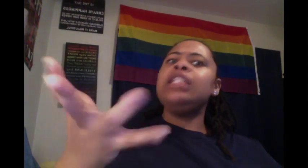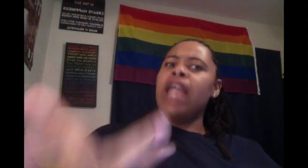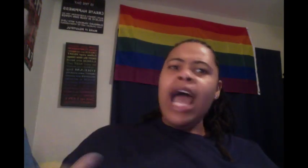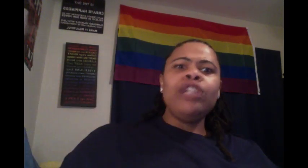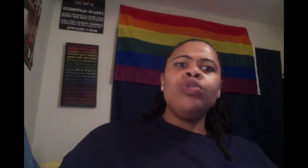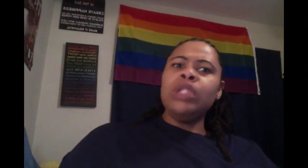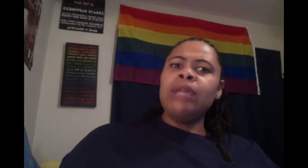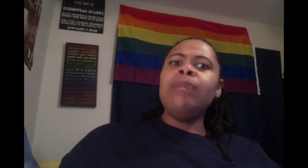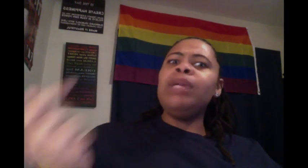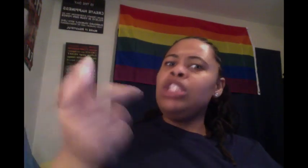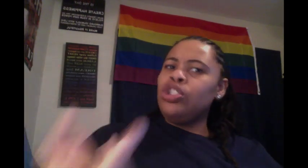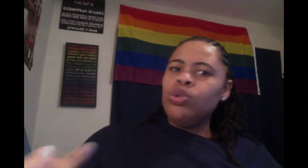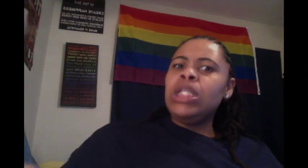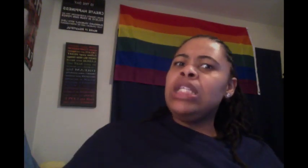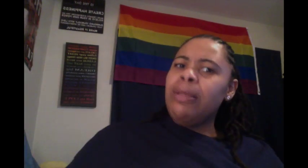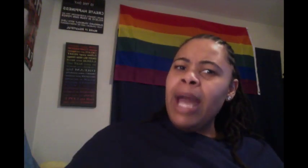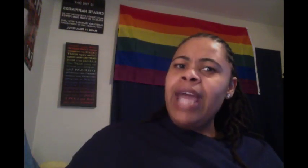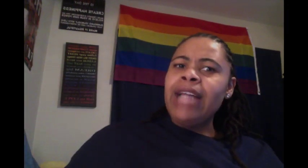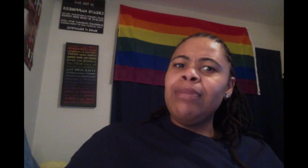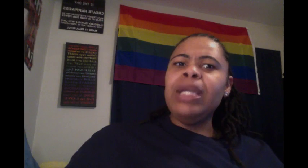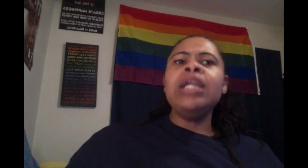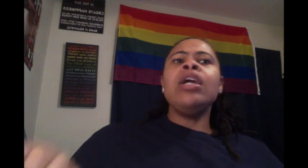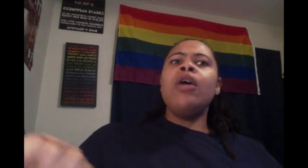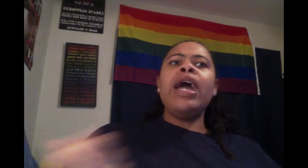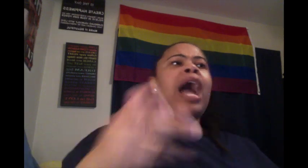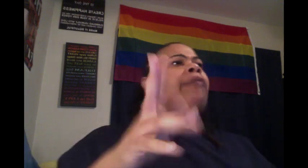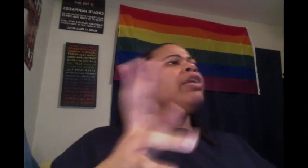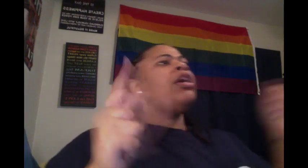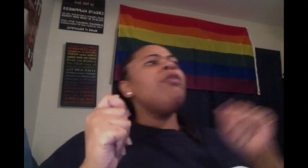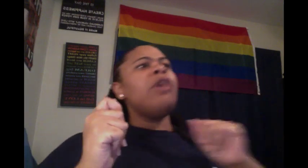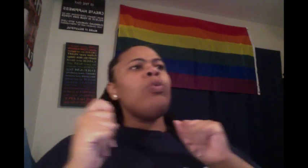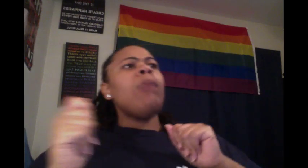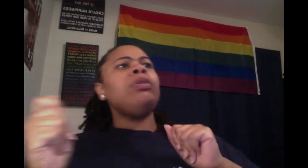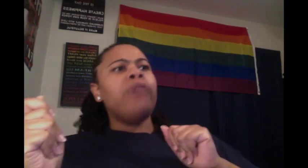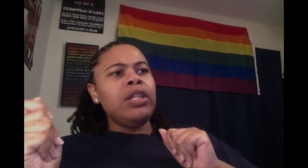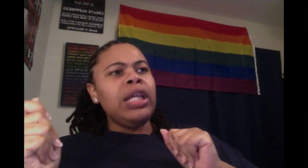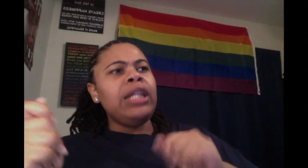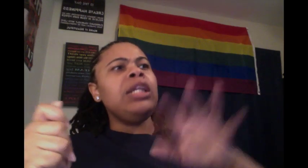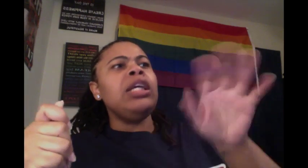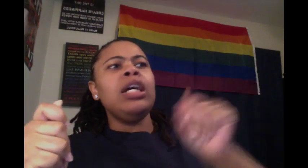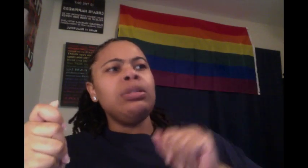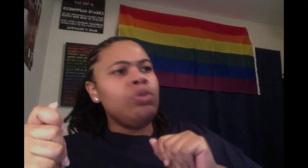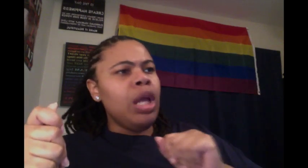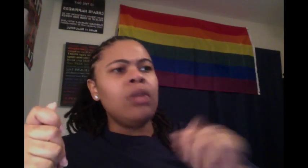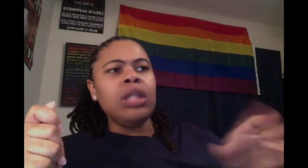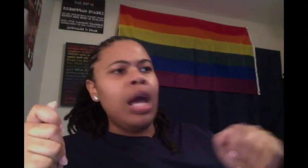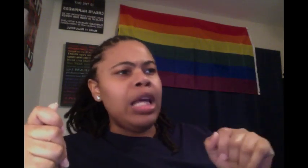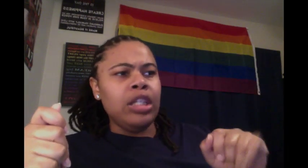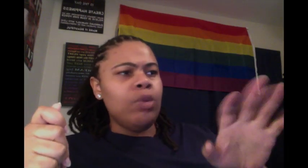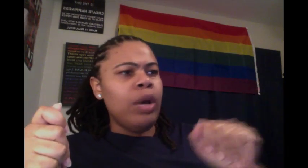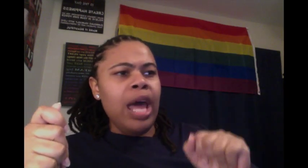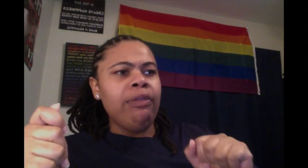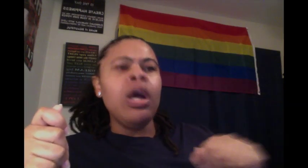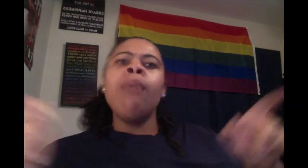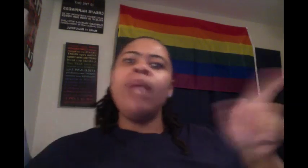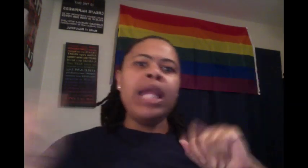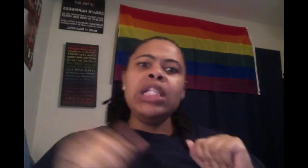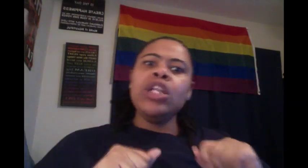Did I do something? Bitch, did you send somebody after me? Okay. I'm going to go fuck around with the first lady and get her some new clothes and all that shit or whatever. But I need to know,